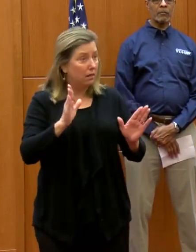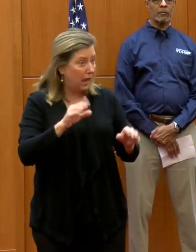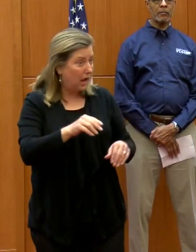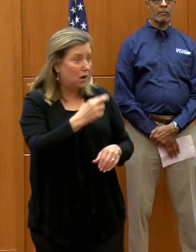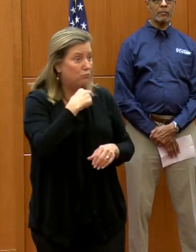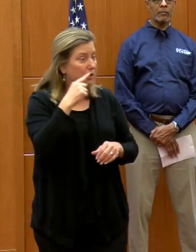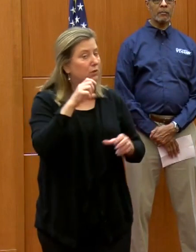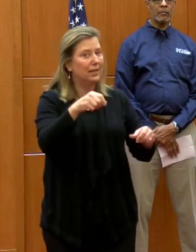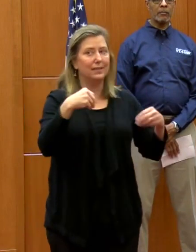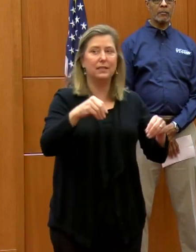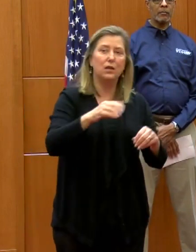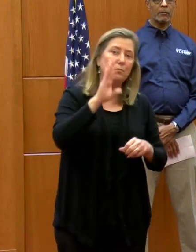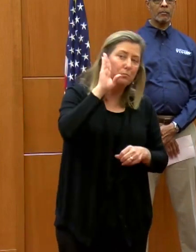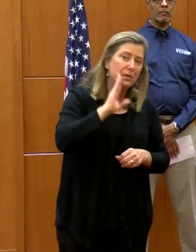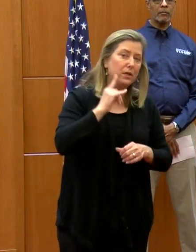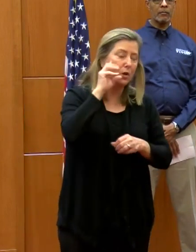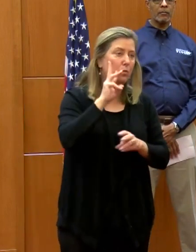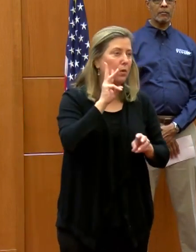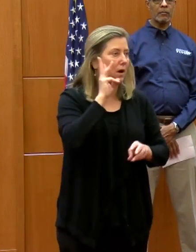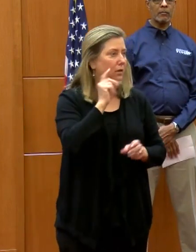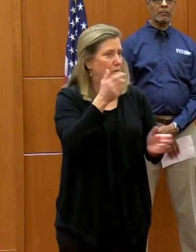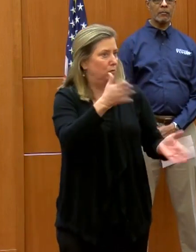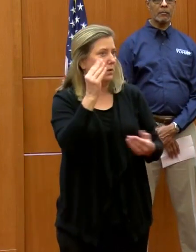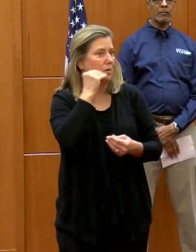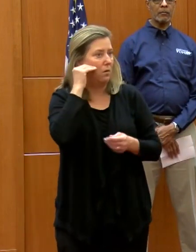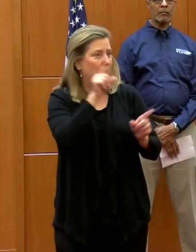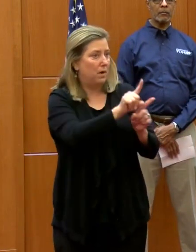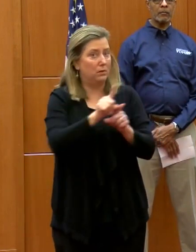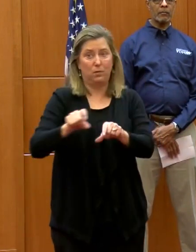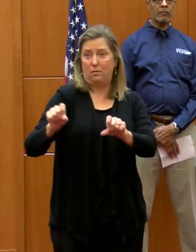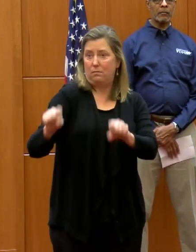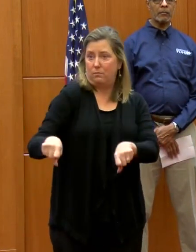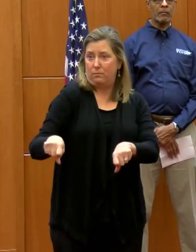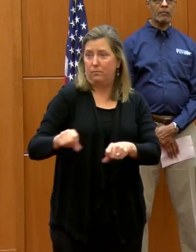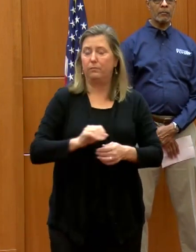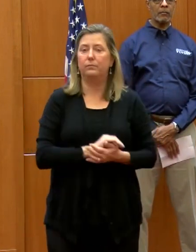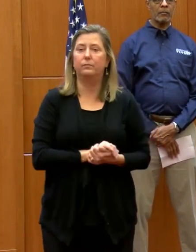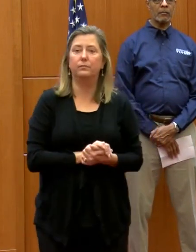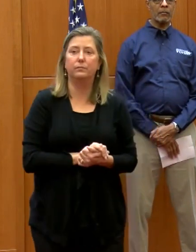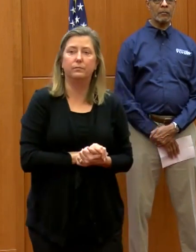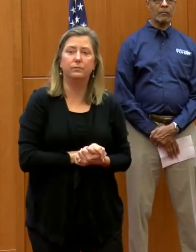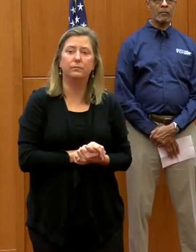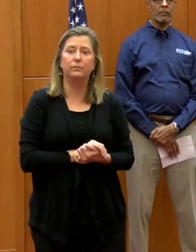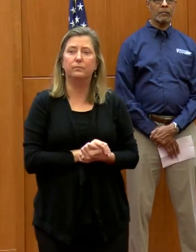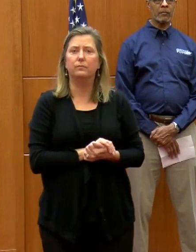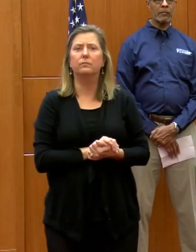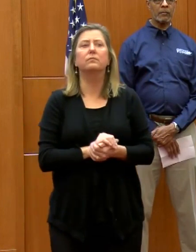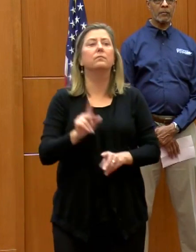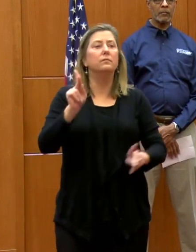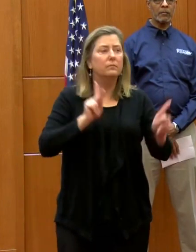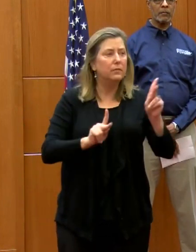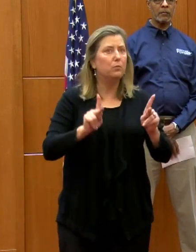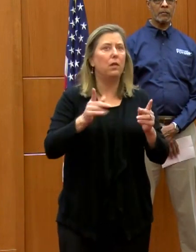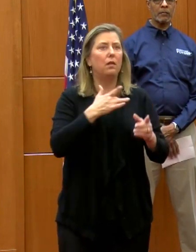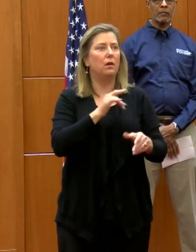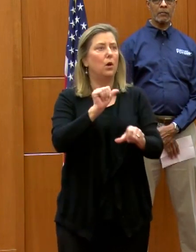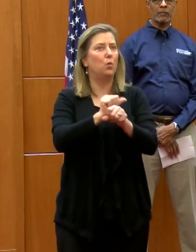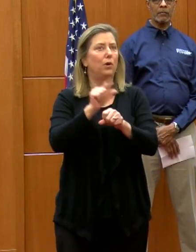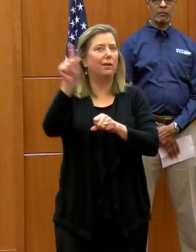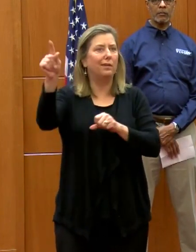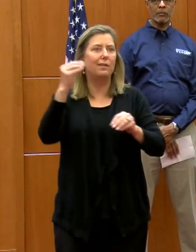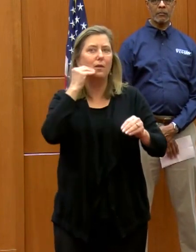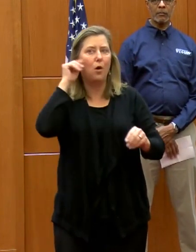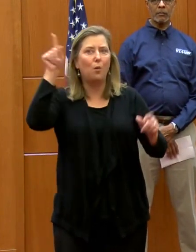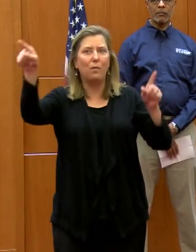wine for takeout and delivery as well. People are working remotely. I know